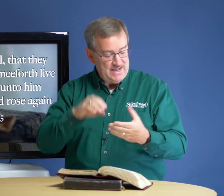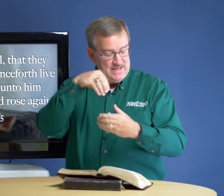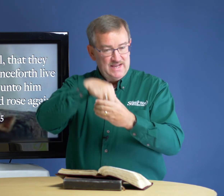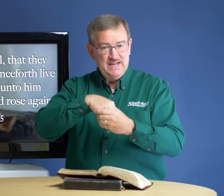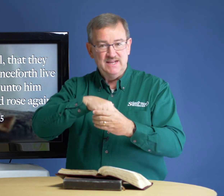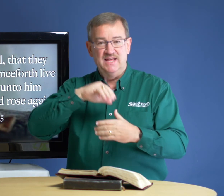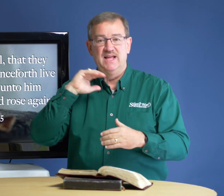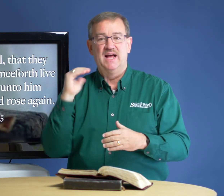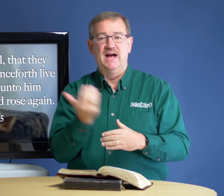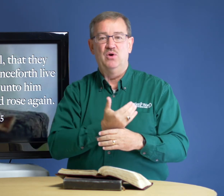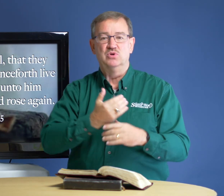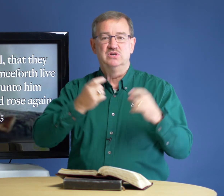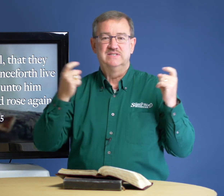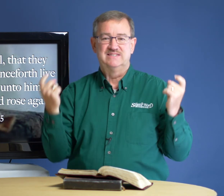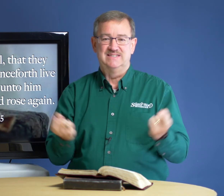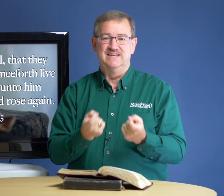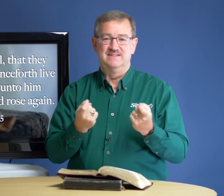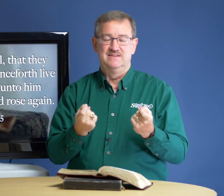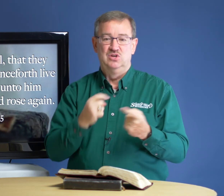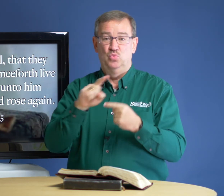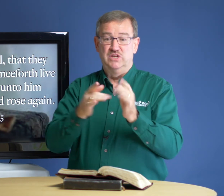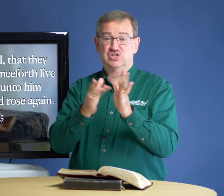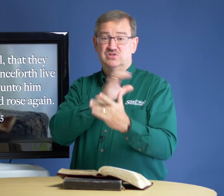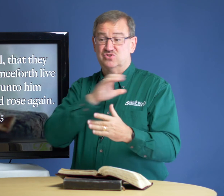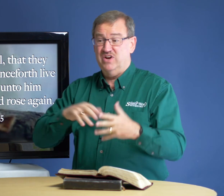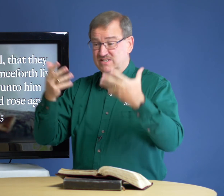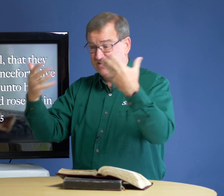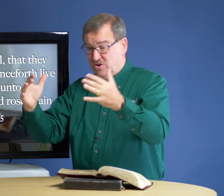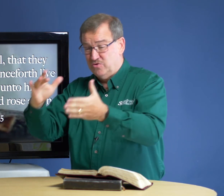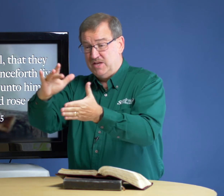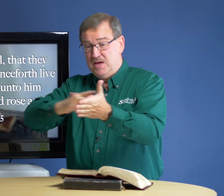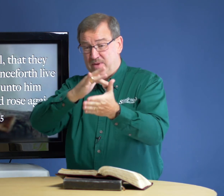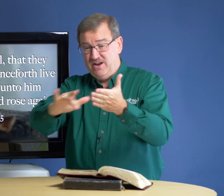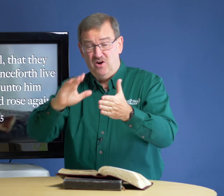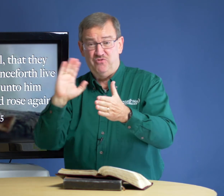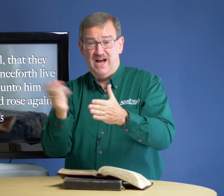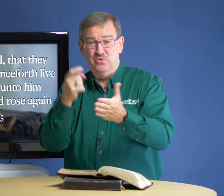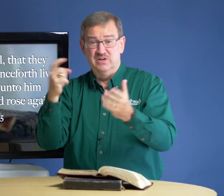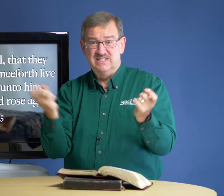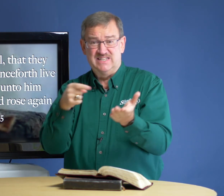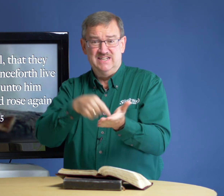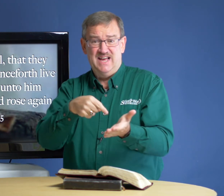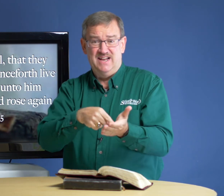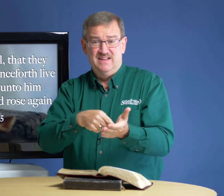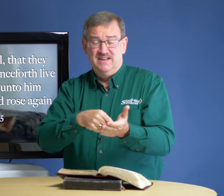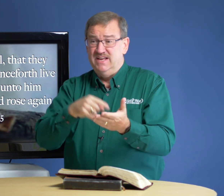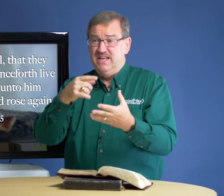in our sin. When Jesus Christ has already paid off our sin debt, he